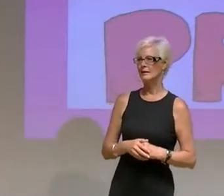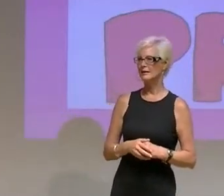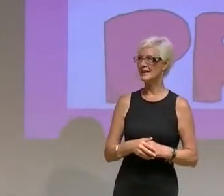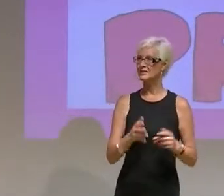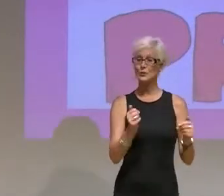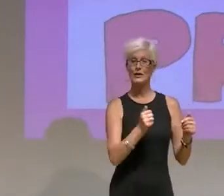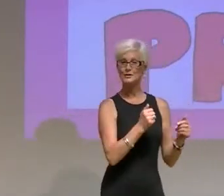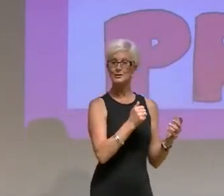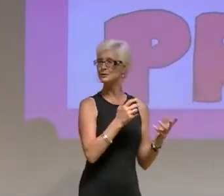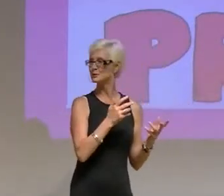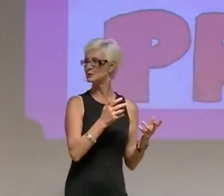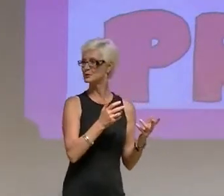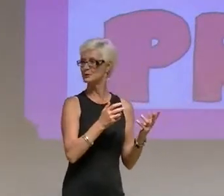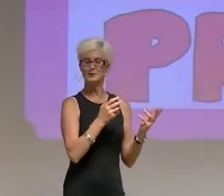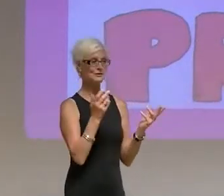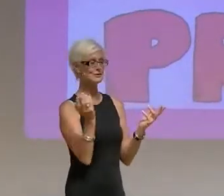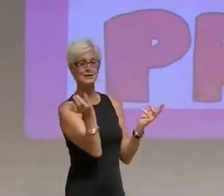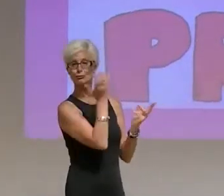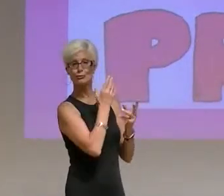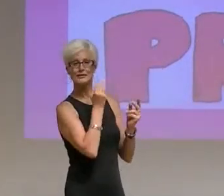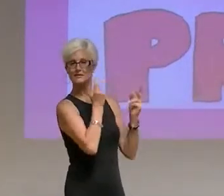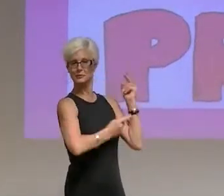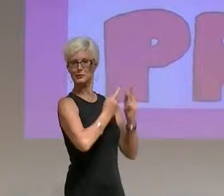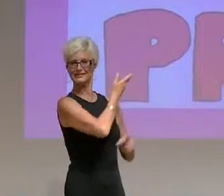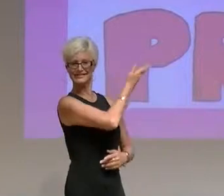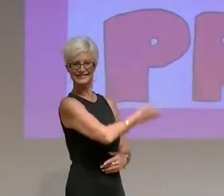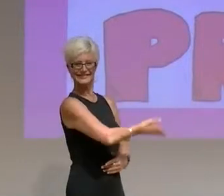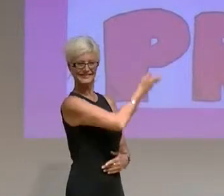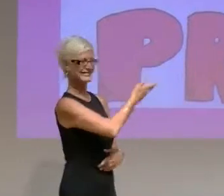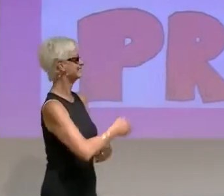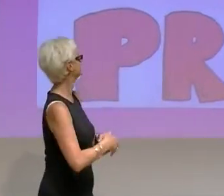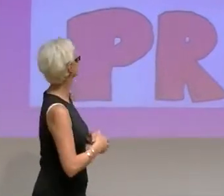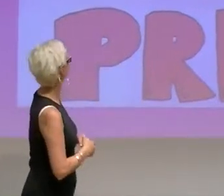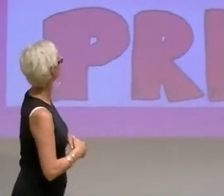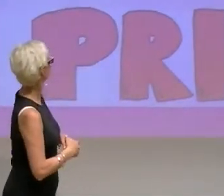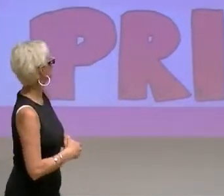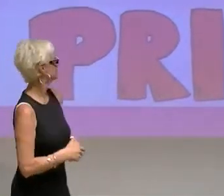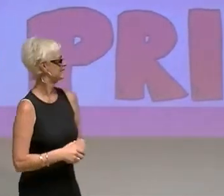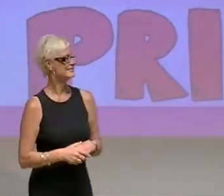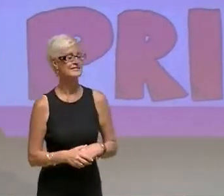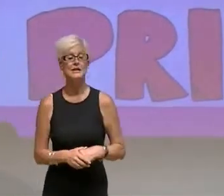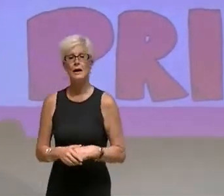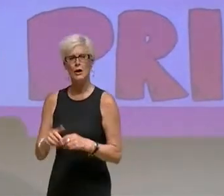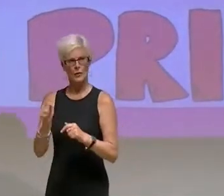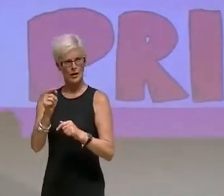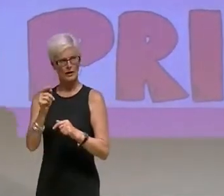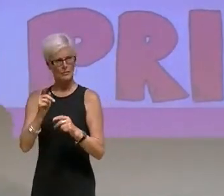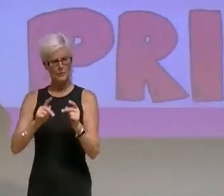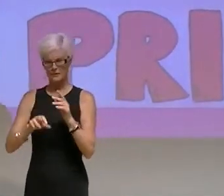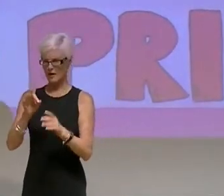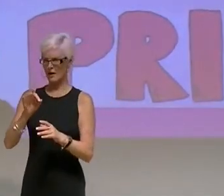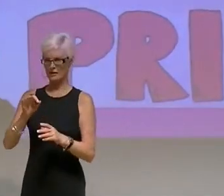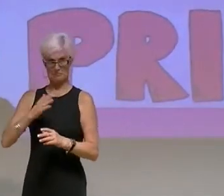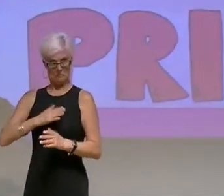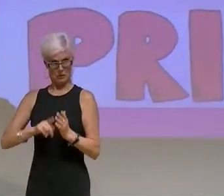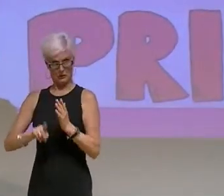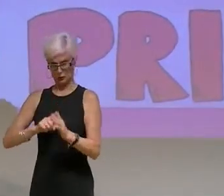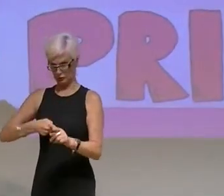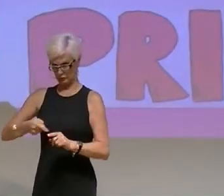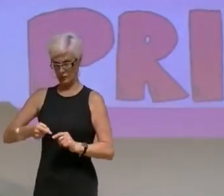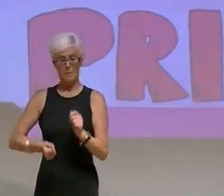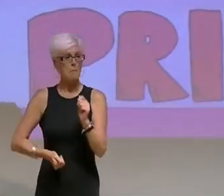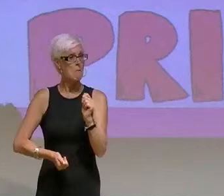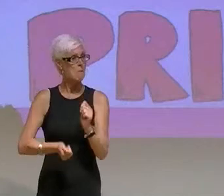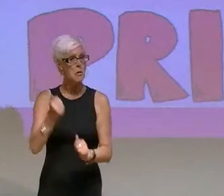attractive visual to my presentation. So, when people find out what I do research on, the two most common